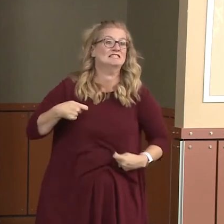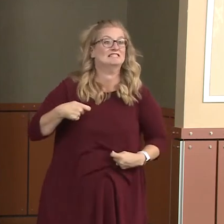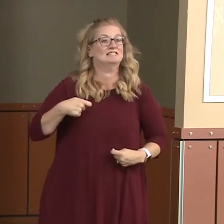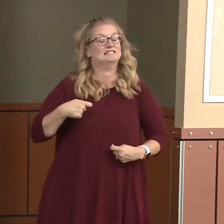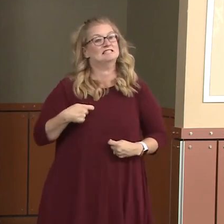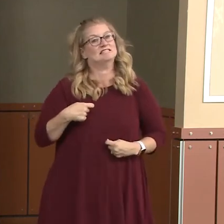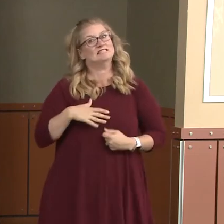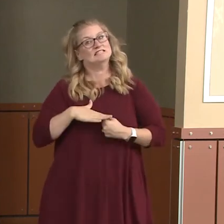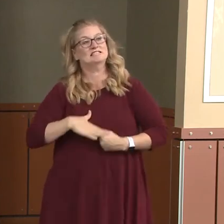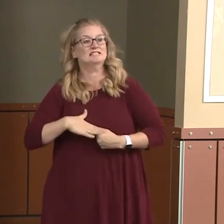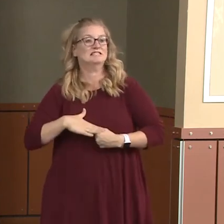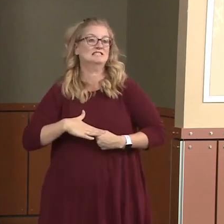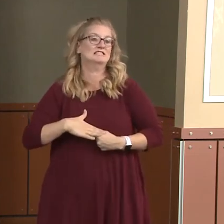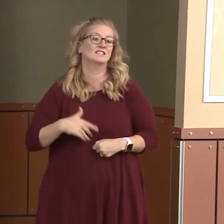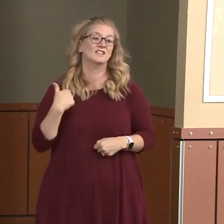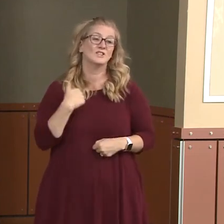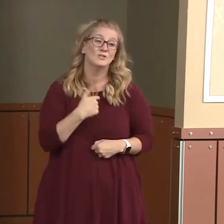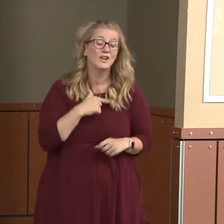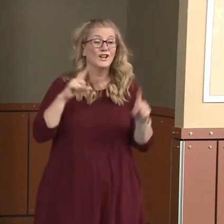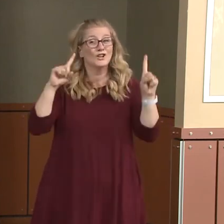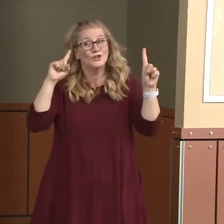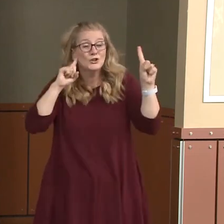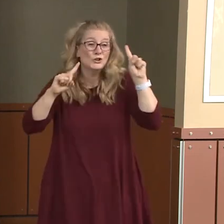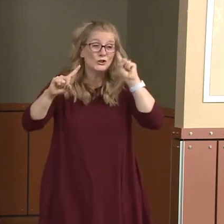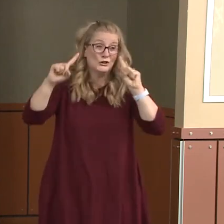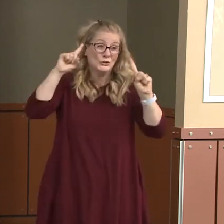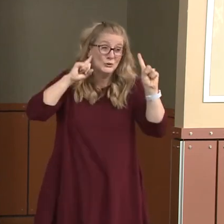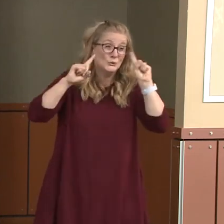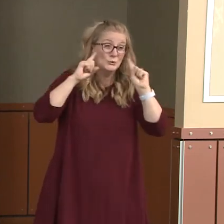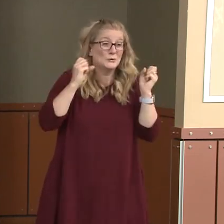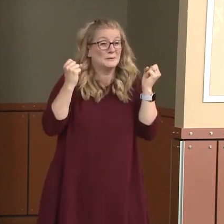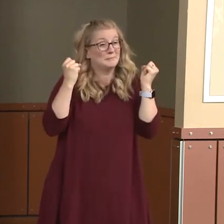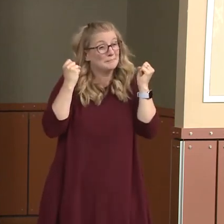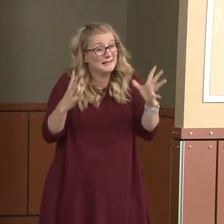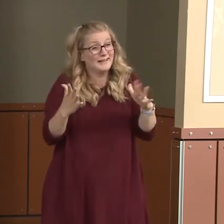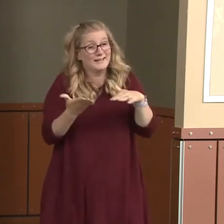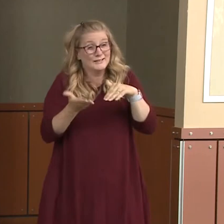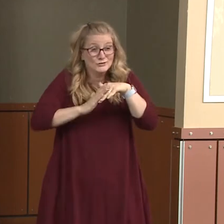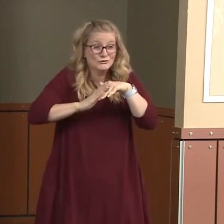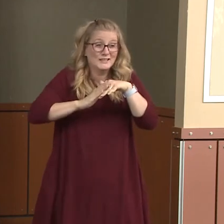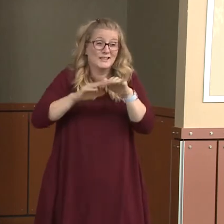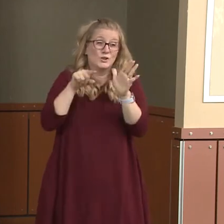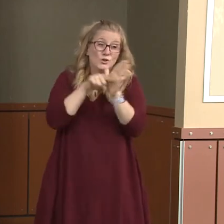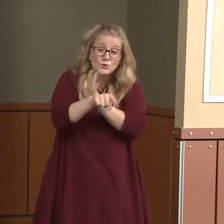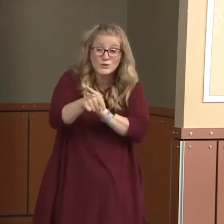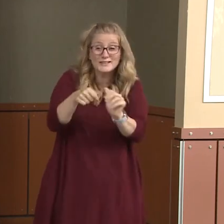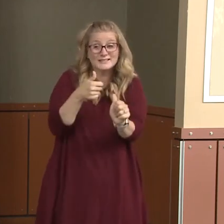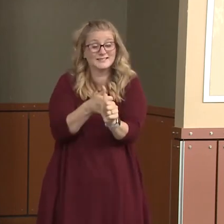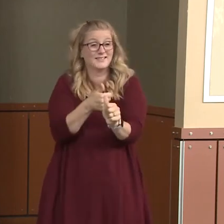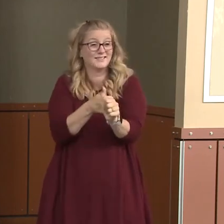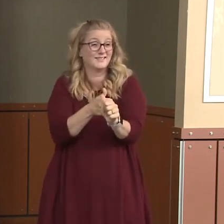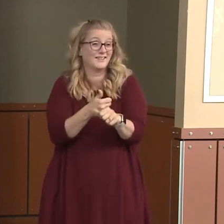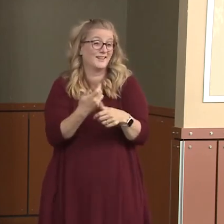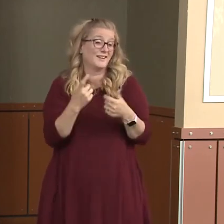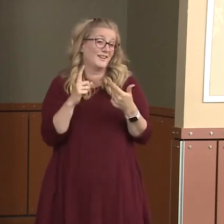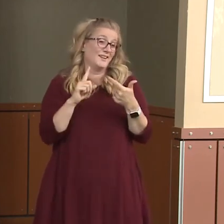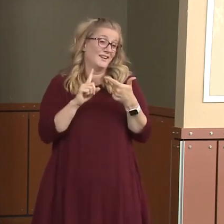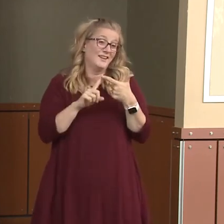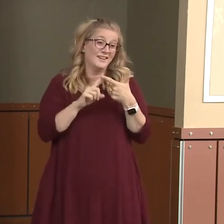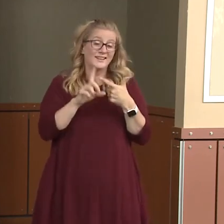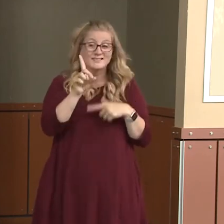you know, increases in suicides, domestic violence calls, I think because of the